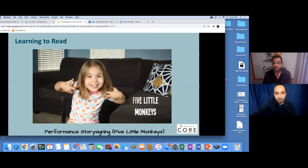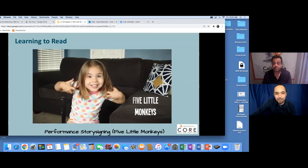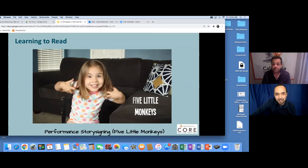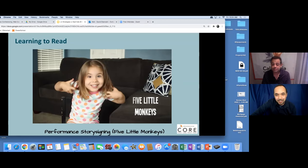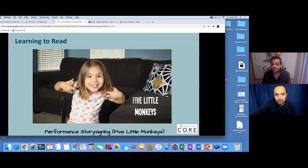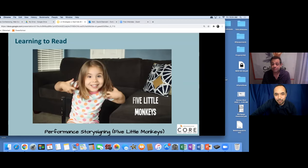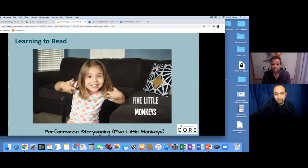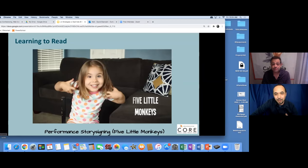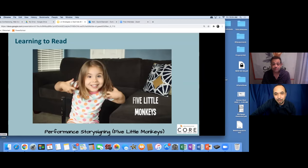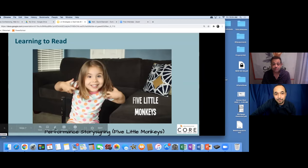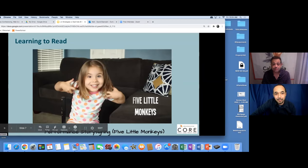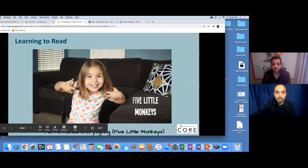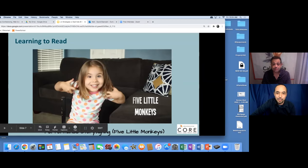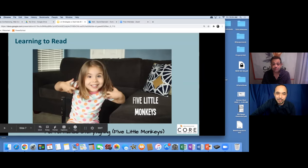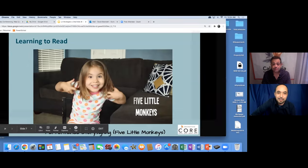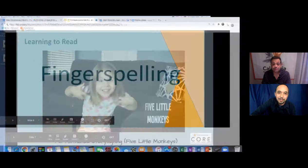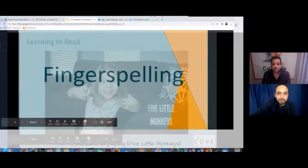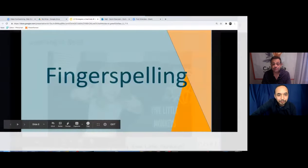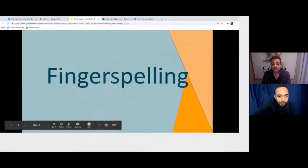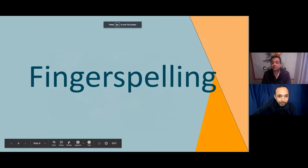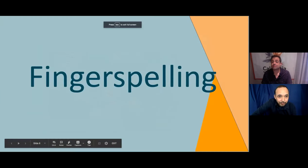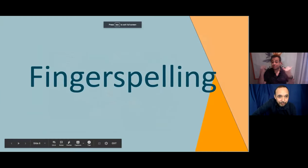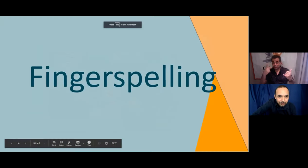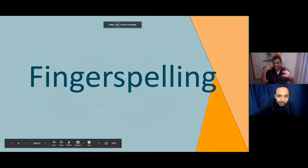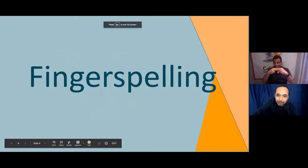this is a representation of the English in ASL.